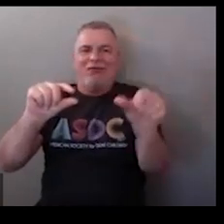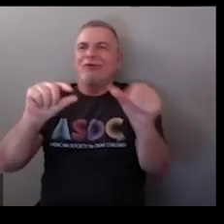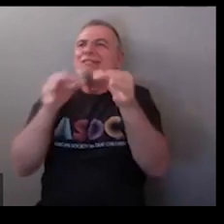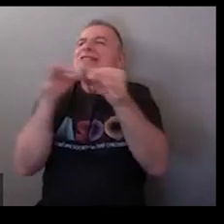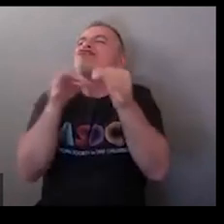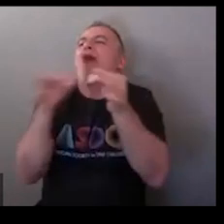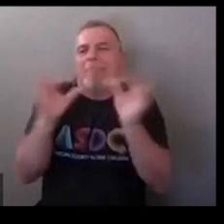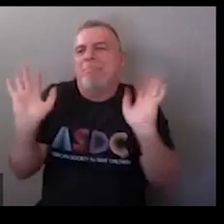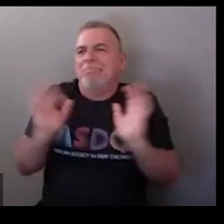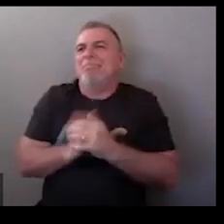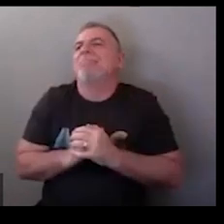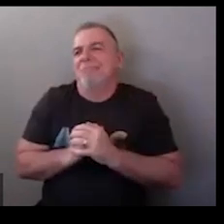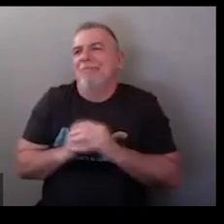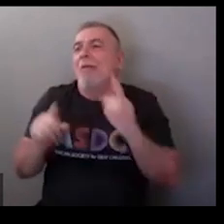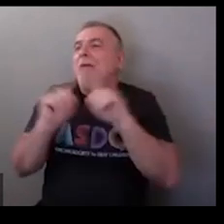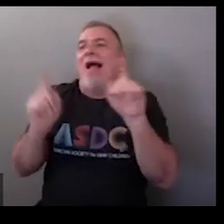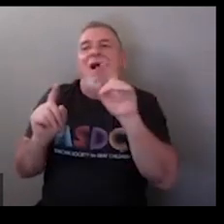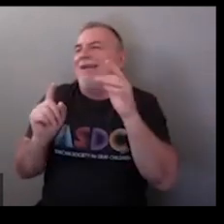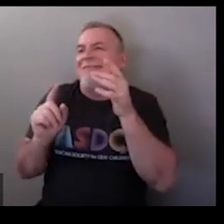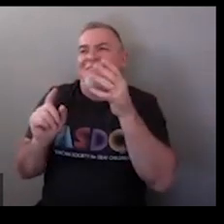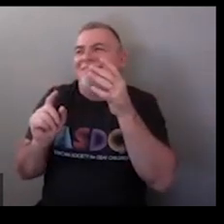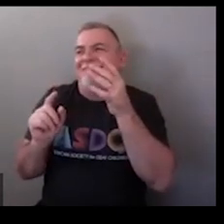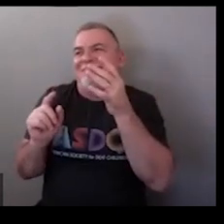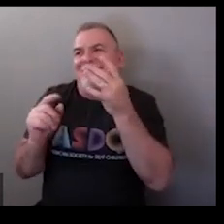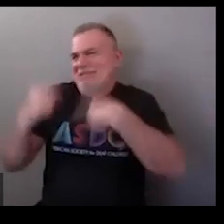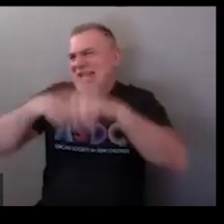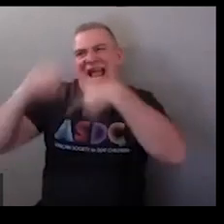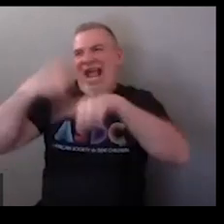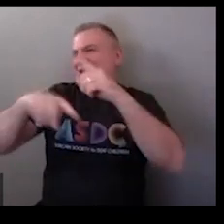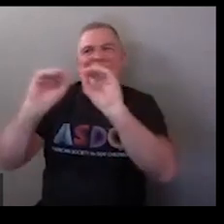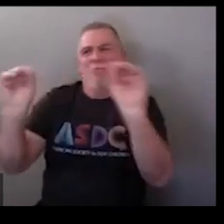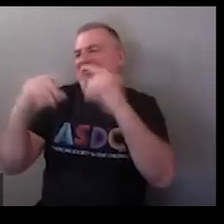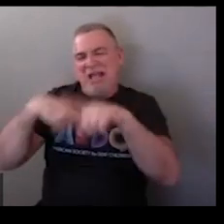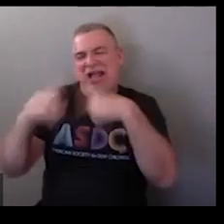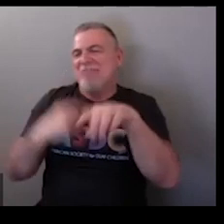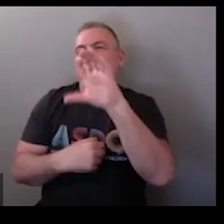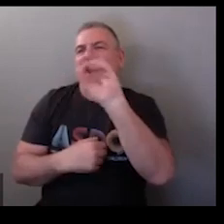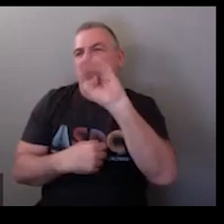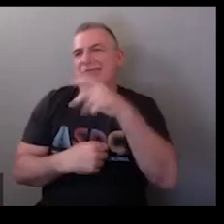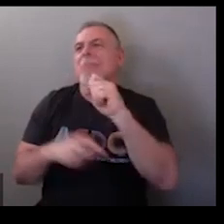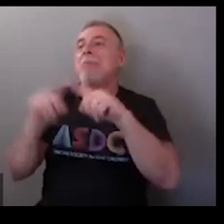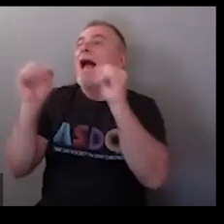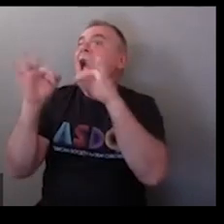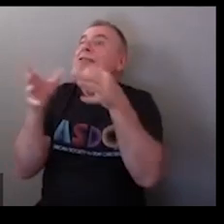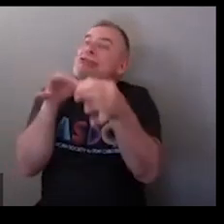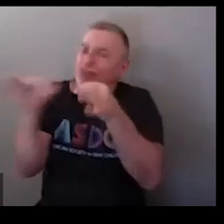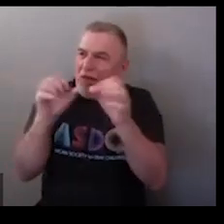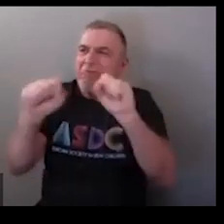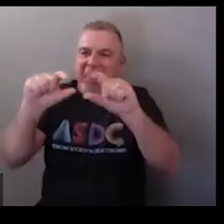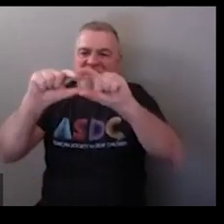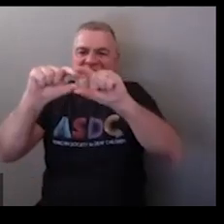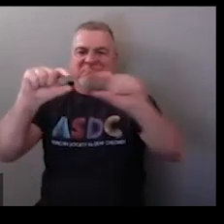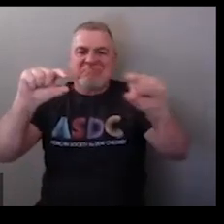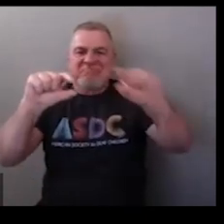okay so that's a compass so basically you would describe what it looks like shape wise and you can also fingerspell the word there's no standardized sign for that